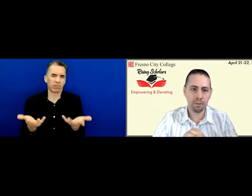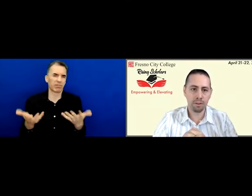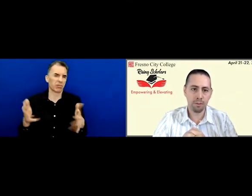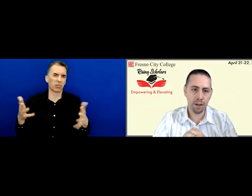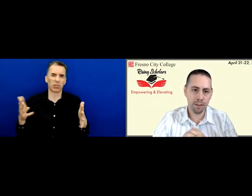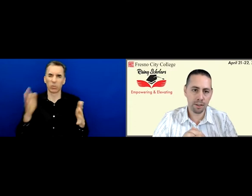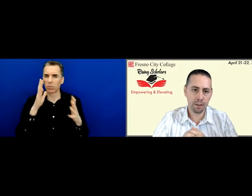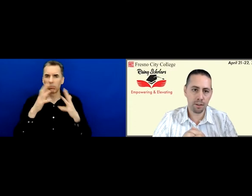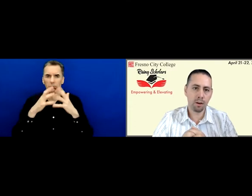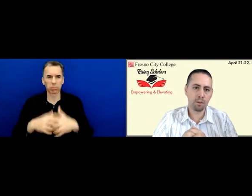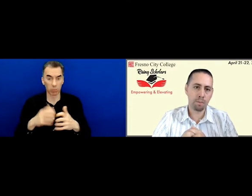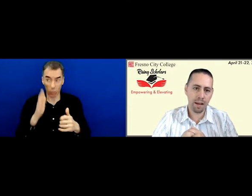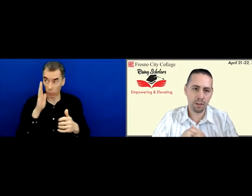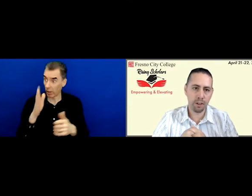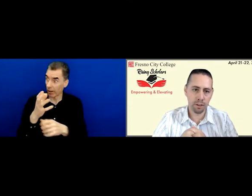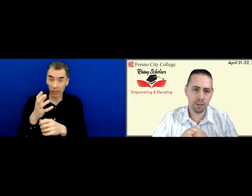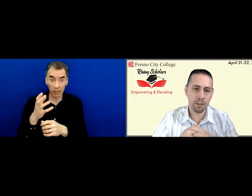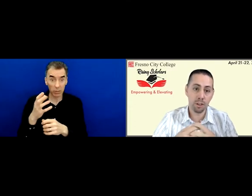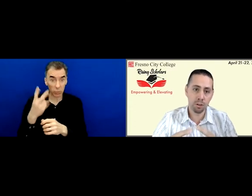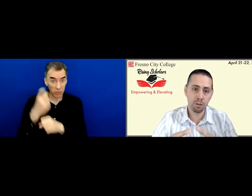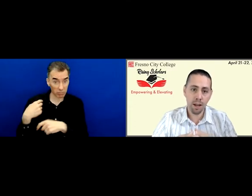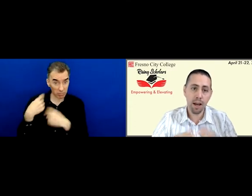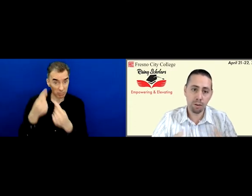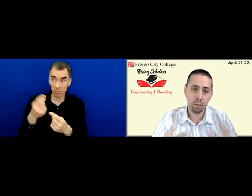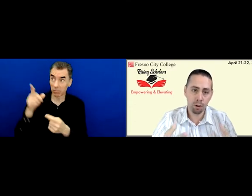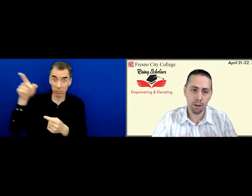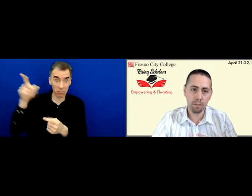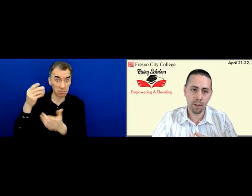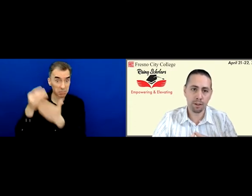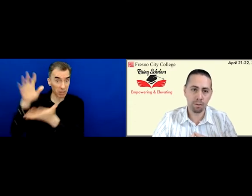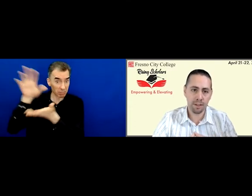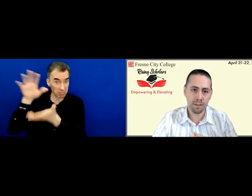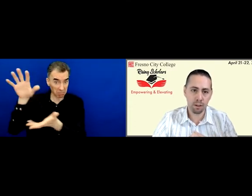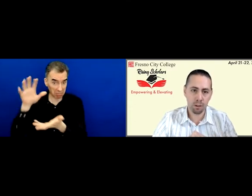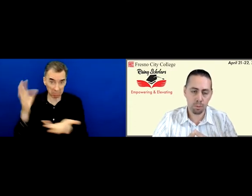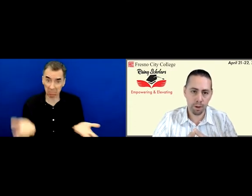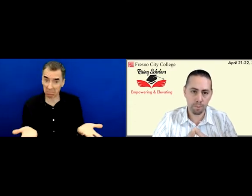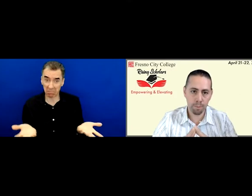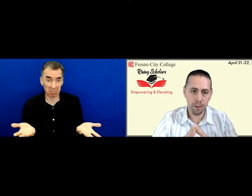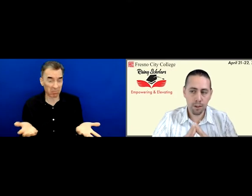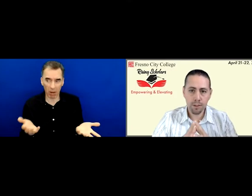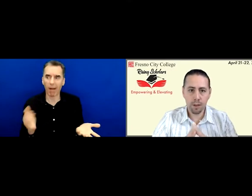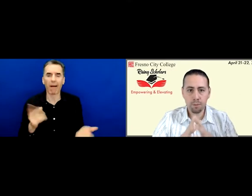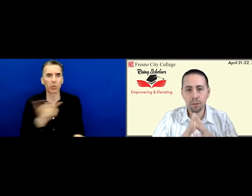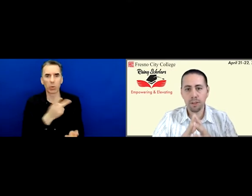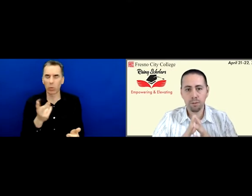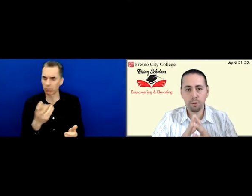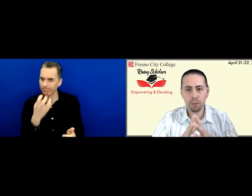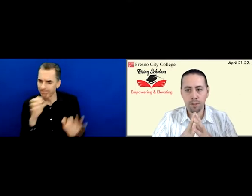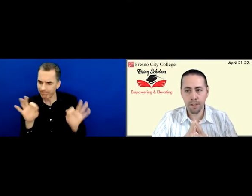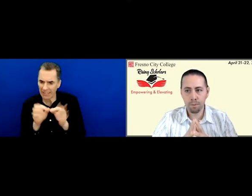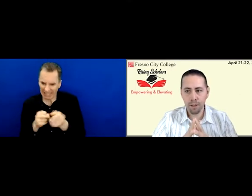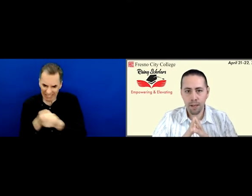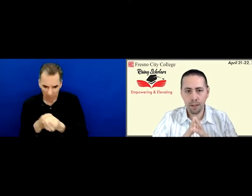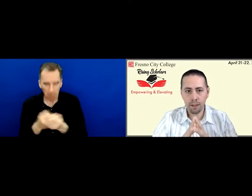received funds over the past two years to have a program like the Rising Scholars Program. So I'm truly thankful